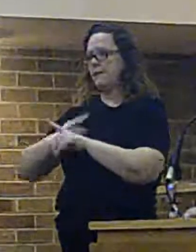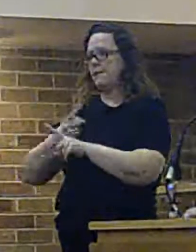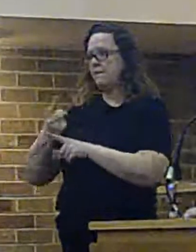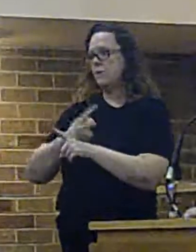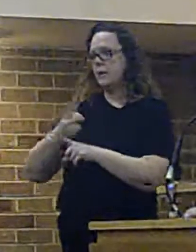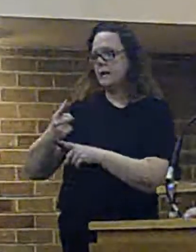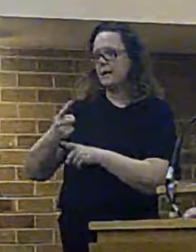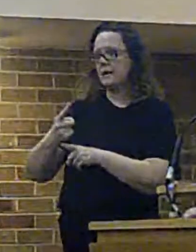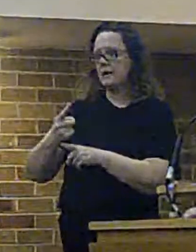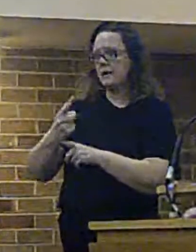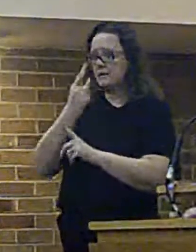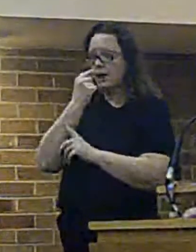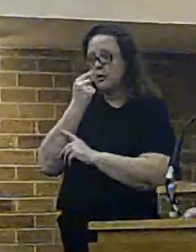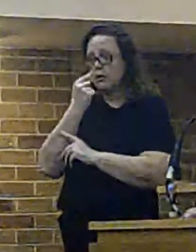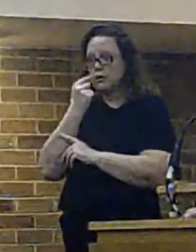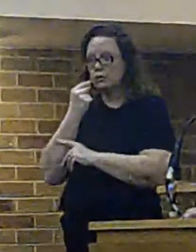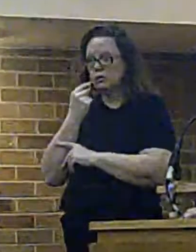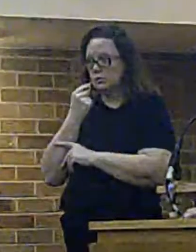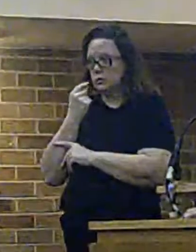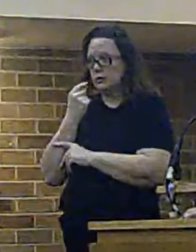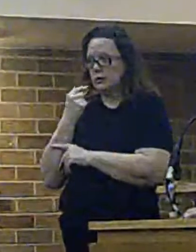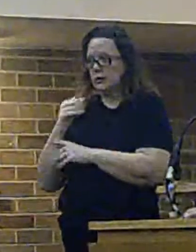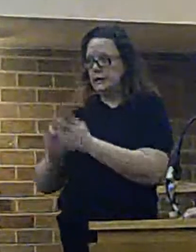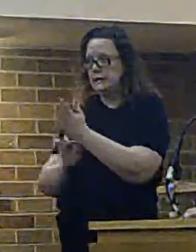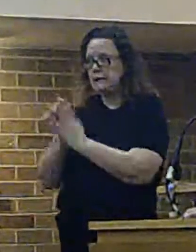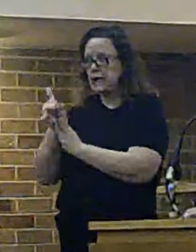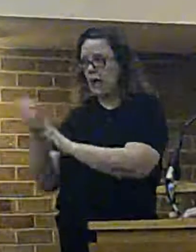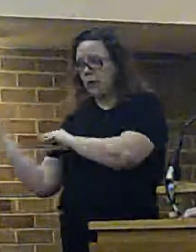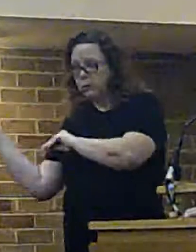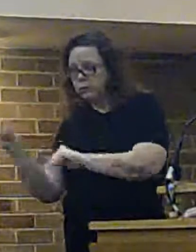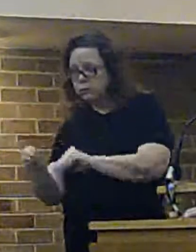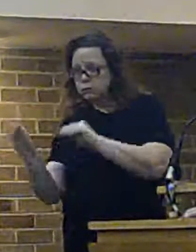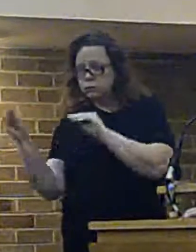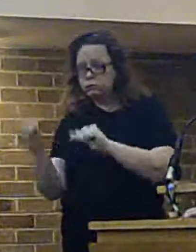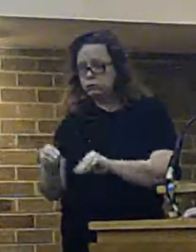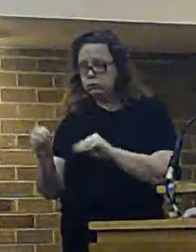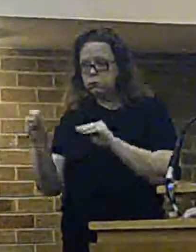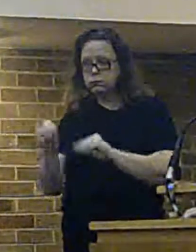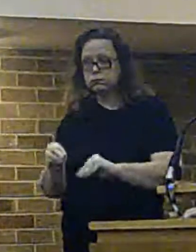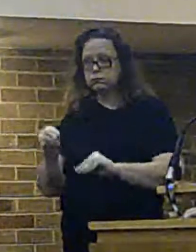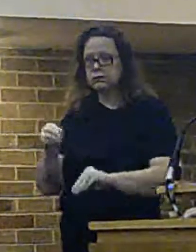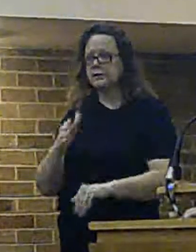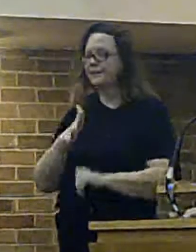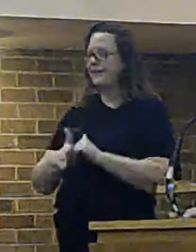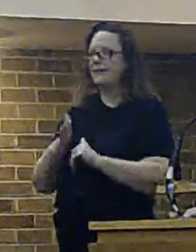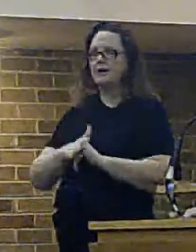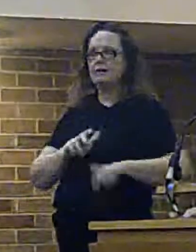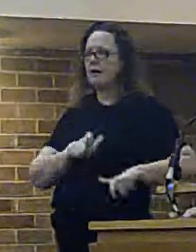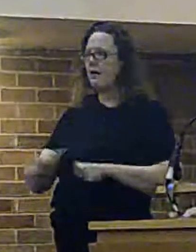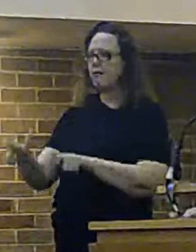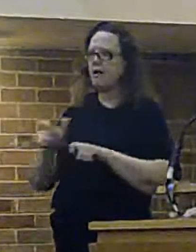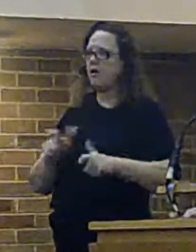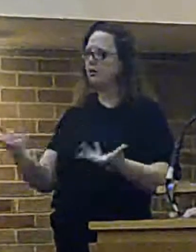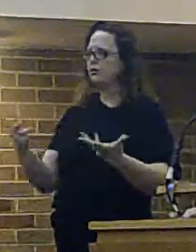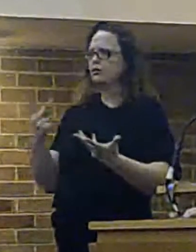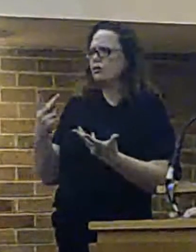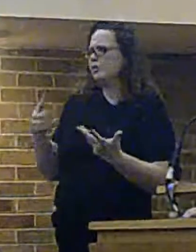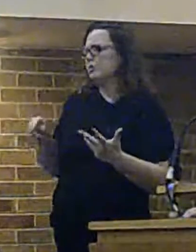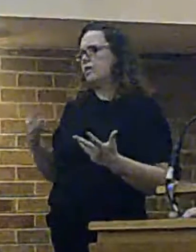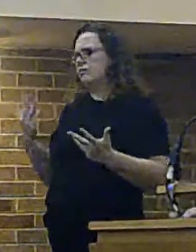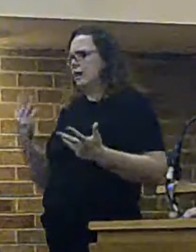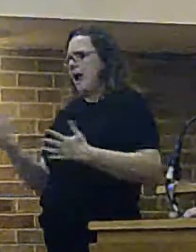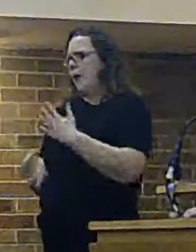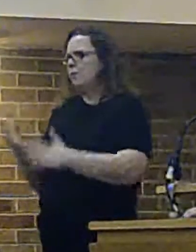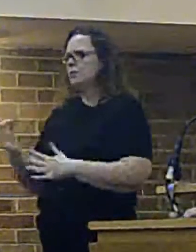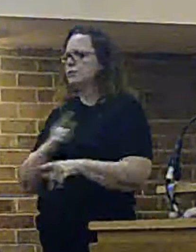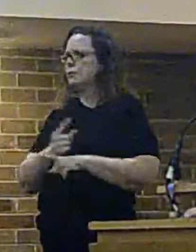So even if I could acquire that level of skill, we could never, never maintain those levels of skills. Therefore,